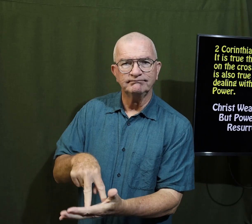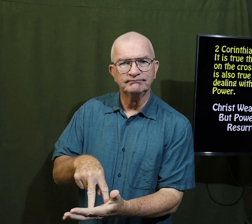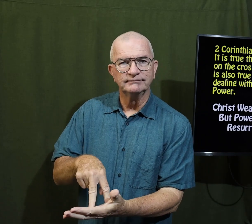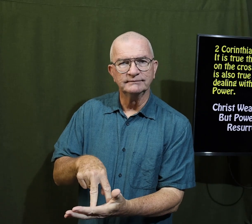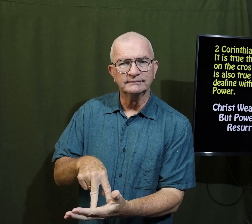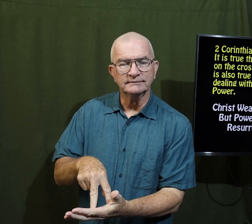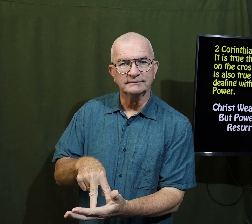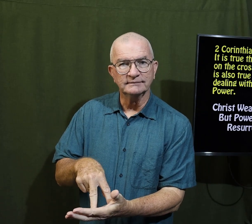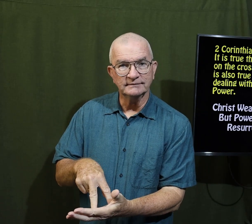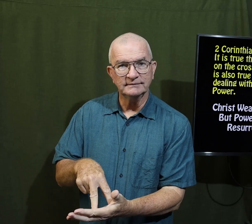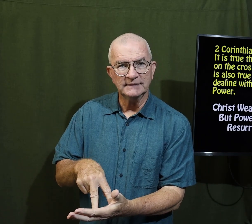of the resurrection